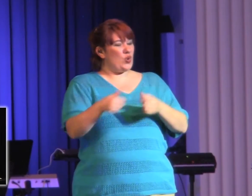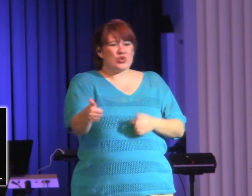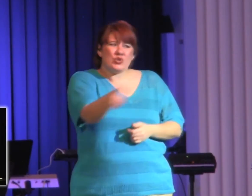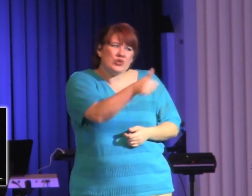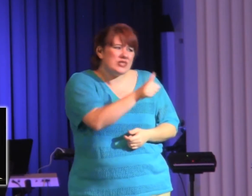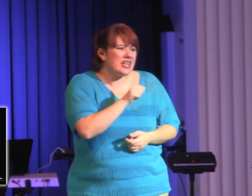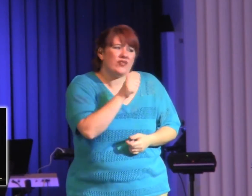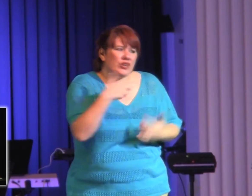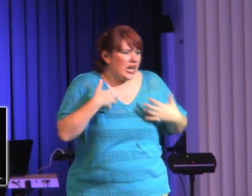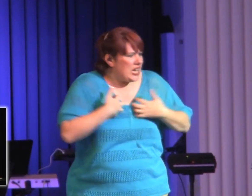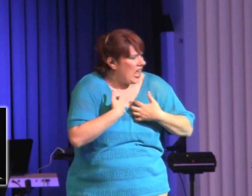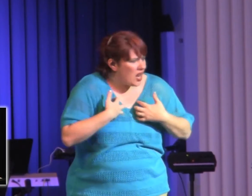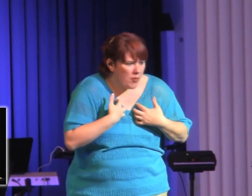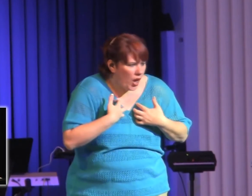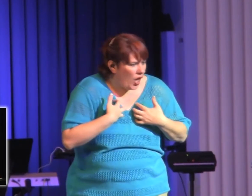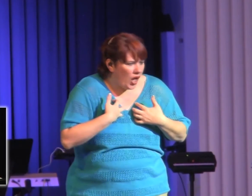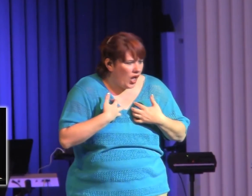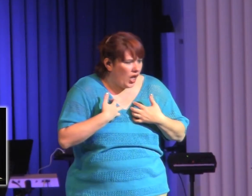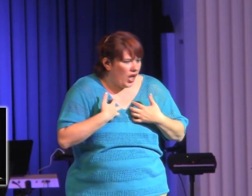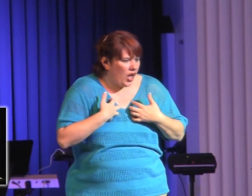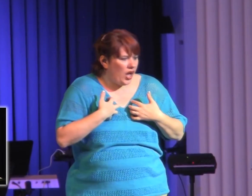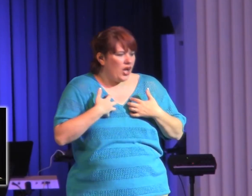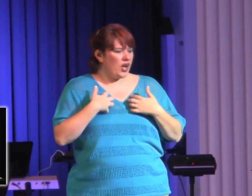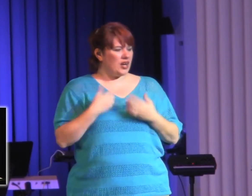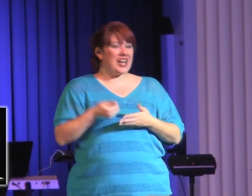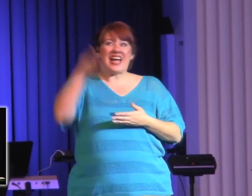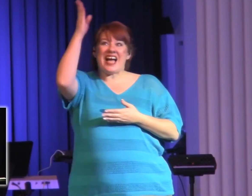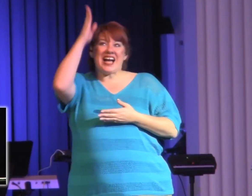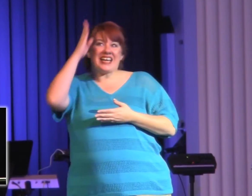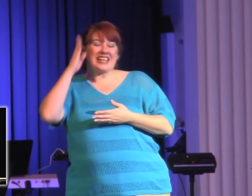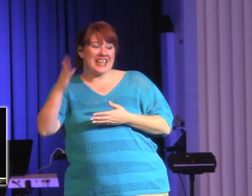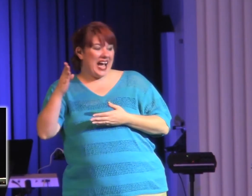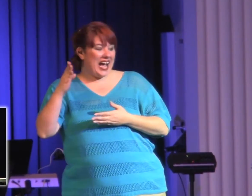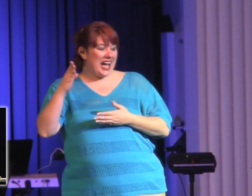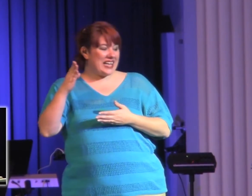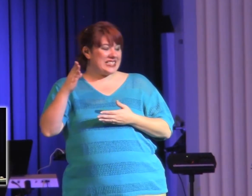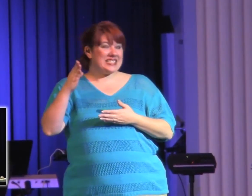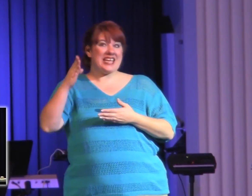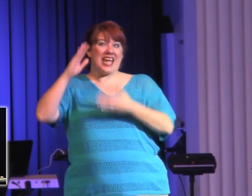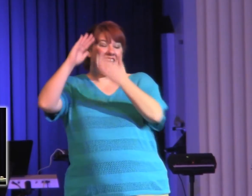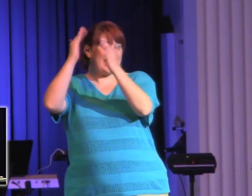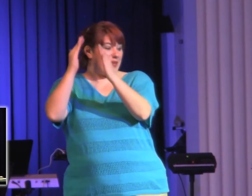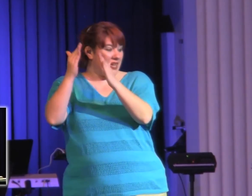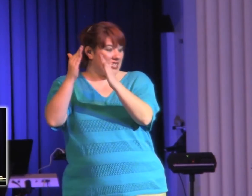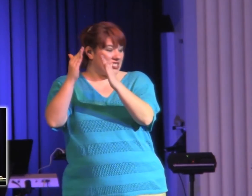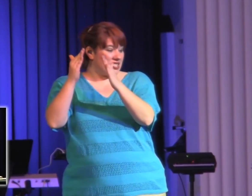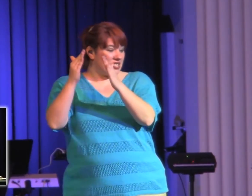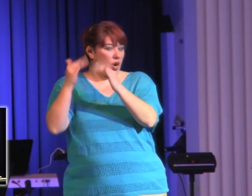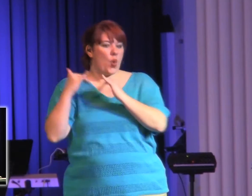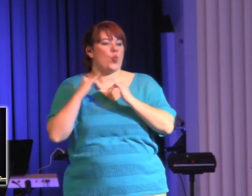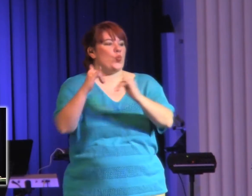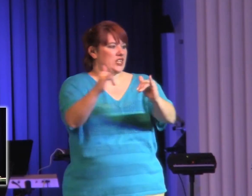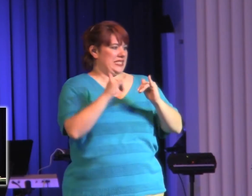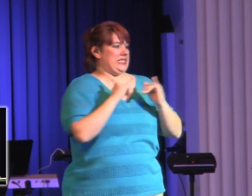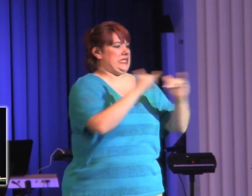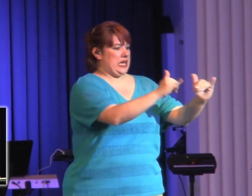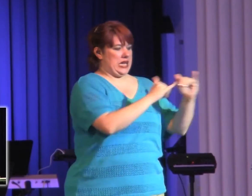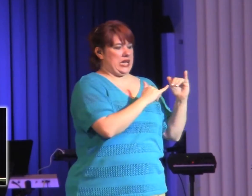God. We're different than animals. I do not have to do what my instincts want to do.